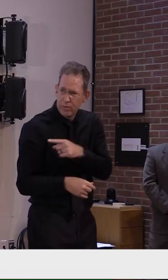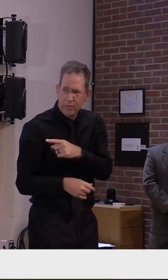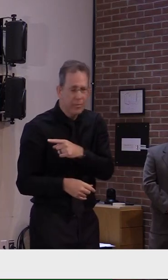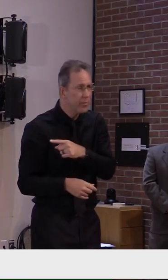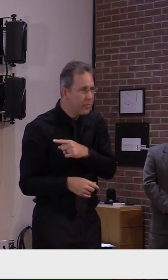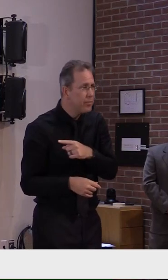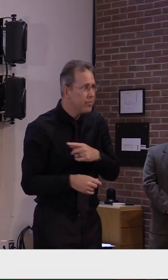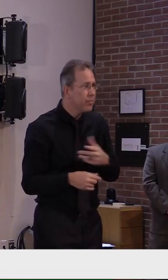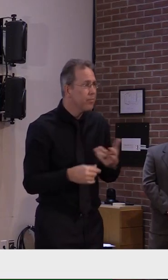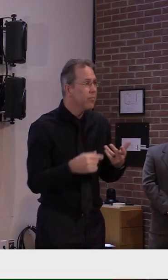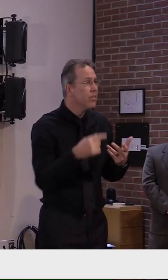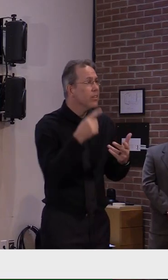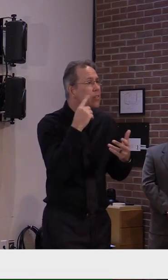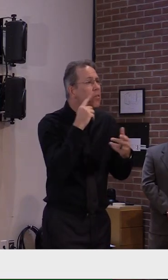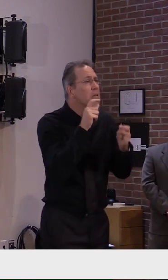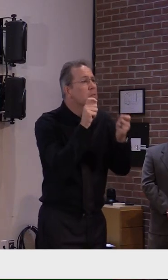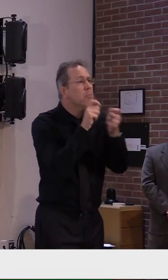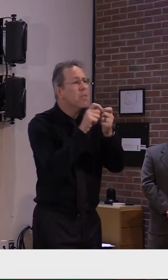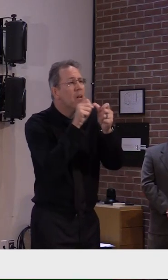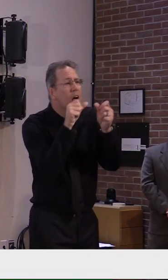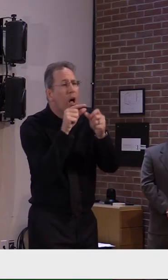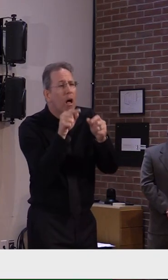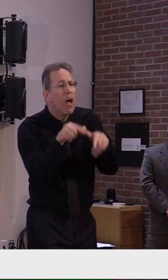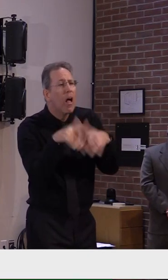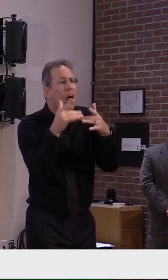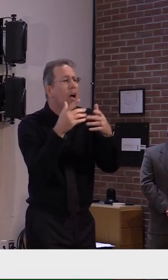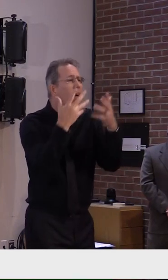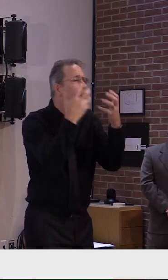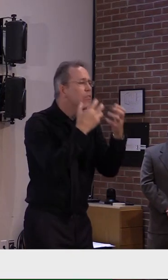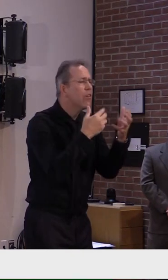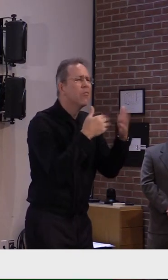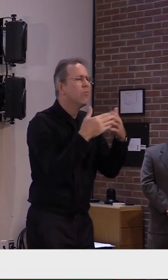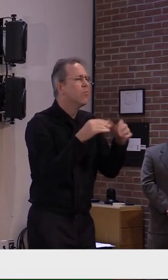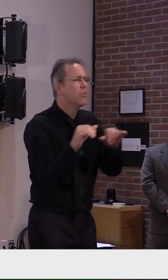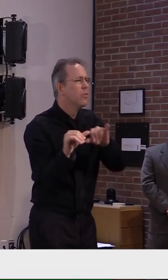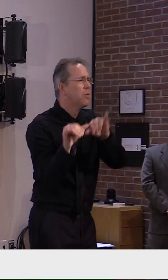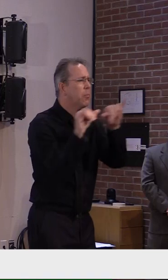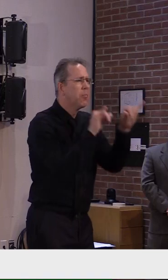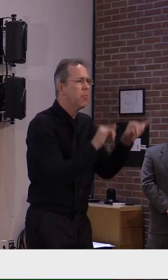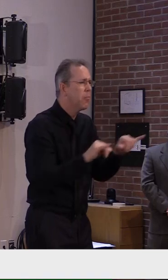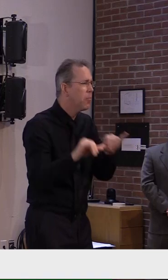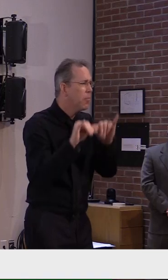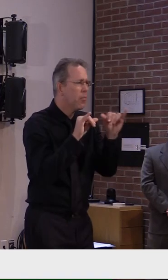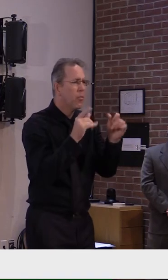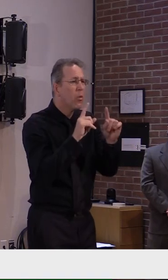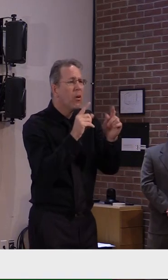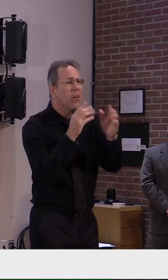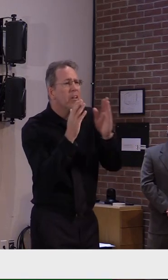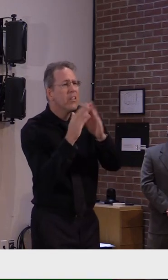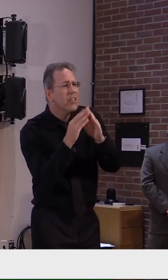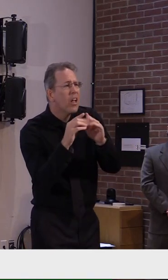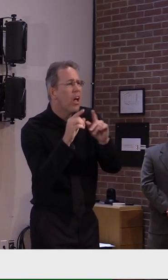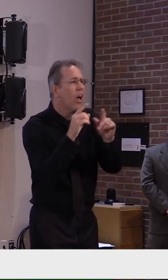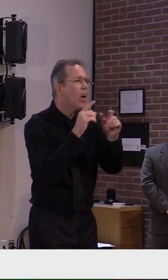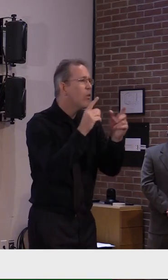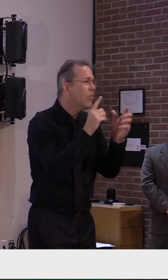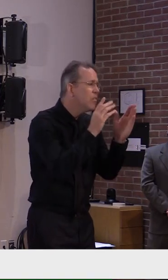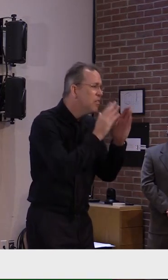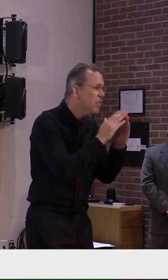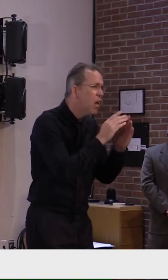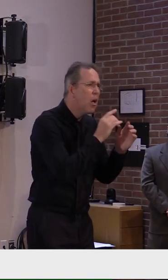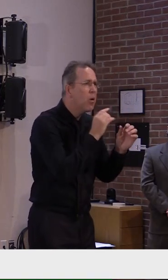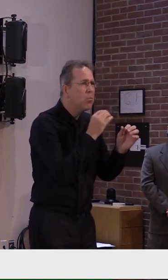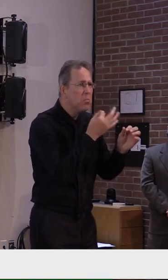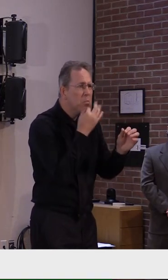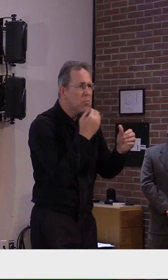state. And as the governor said, one could get stricter. For instance, on our call last evening with the other, with the two counties, we've